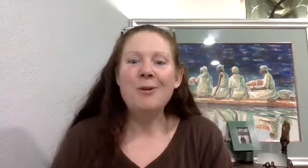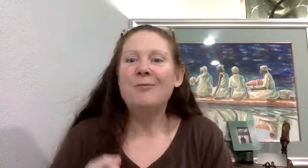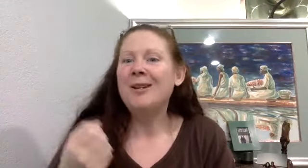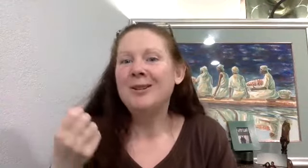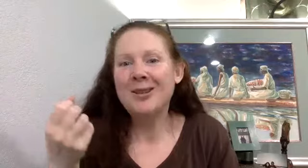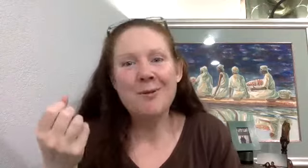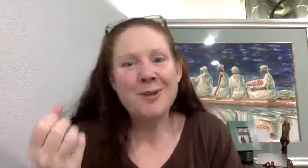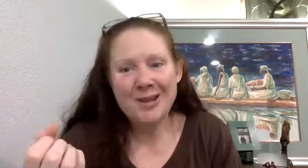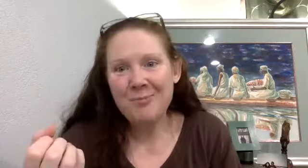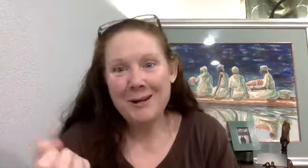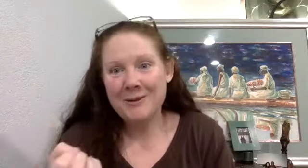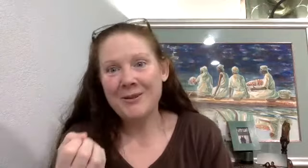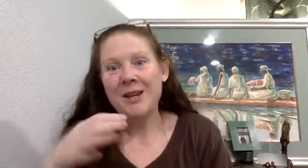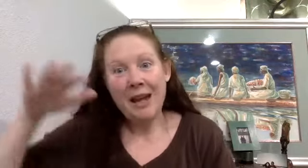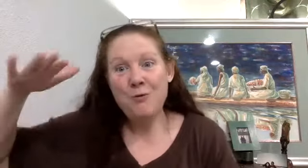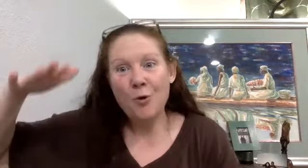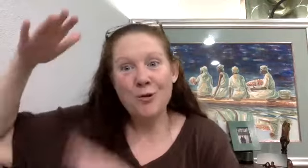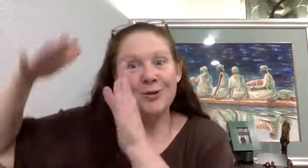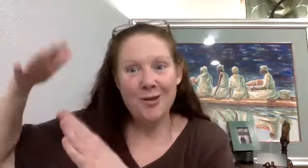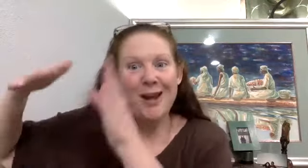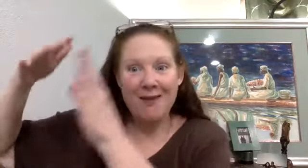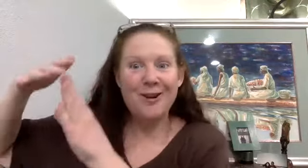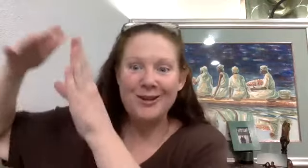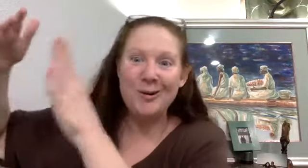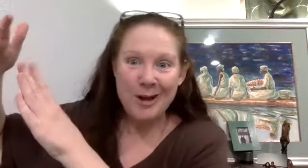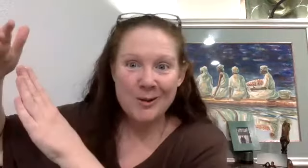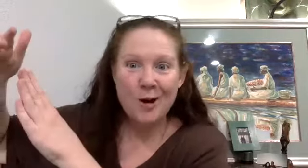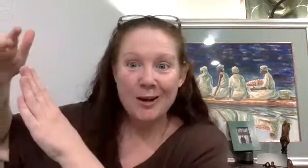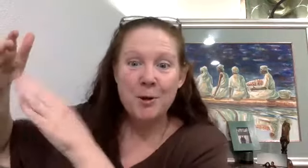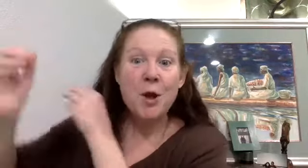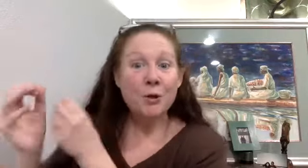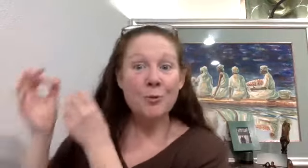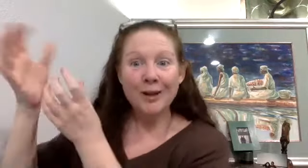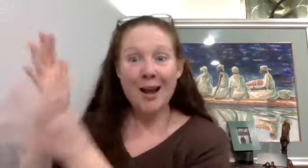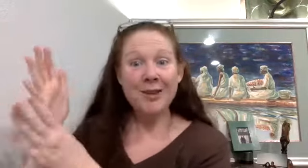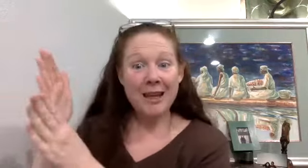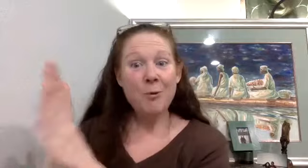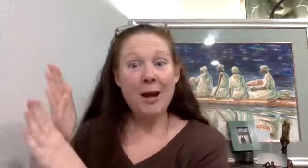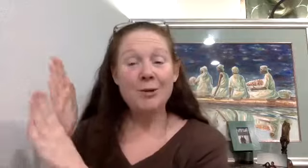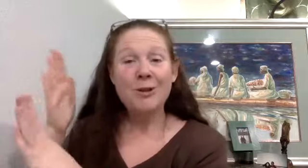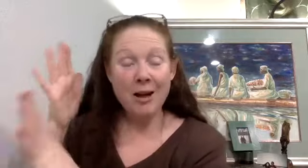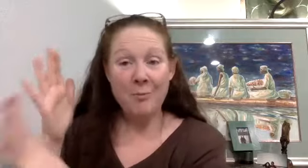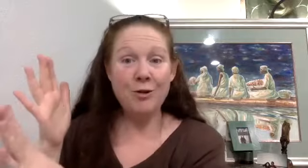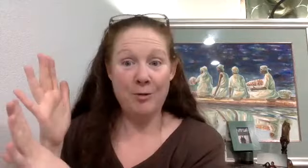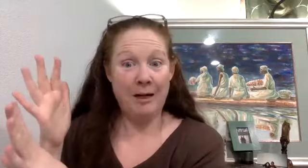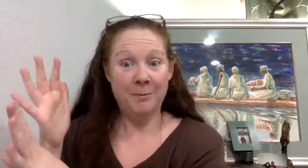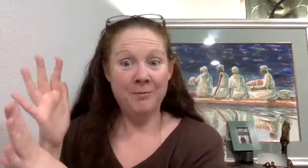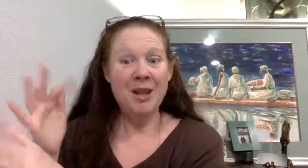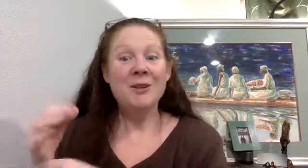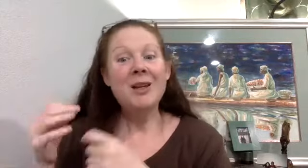we've been to some of the same places in northern southern Africa near Botswana. So we're now thinking we might do a documentary. See,